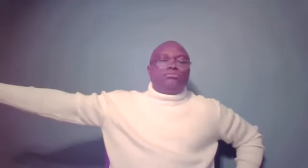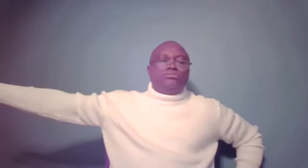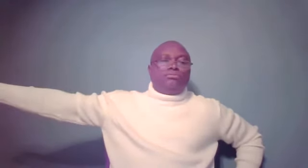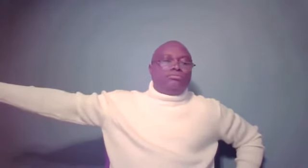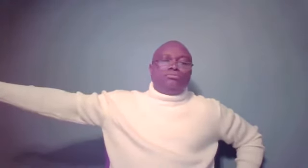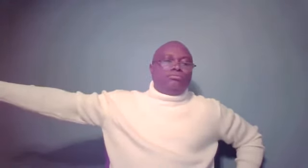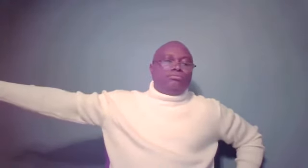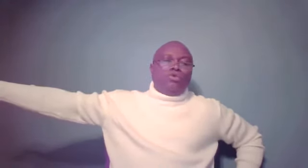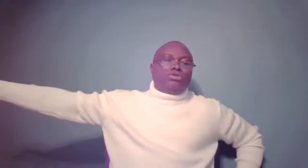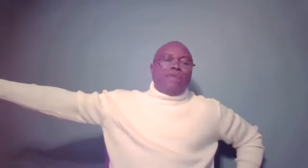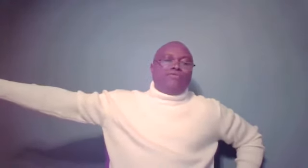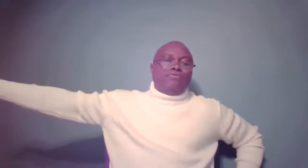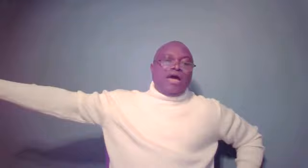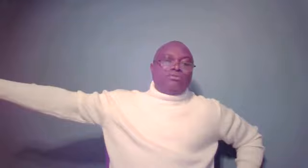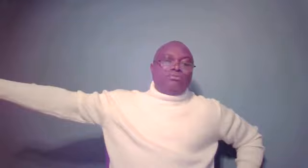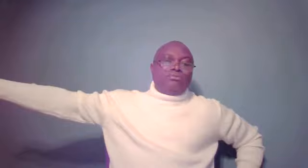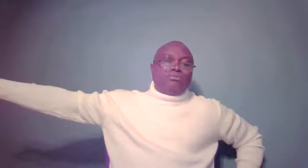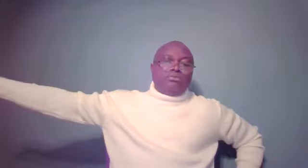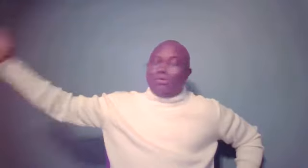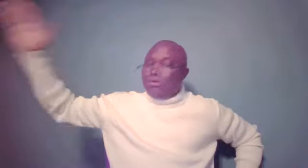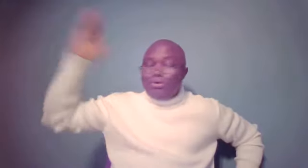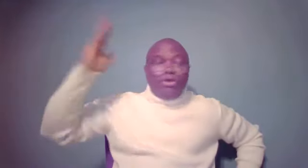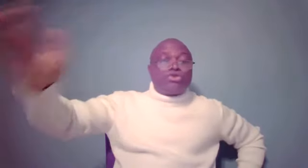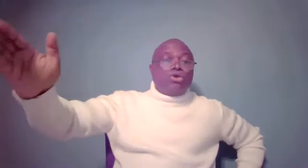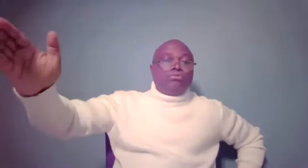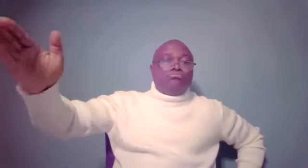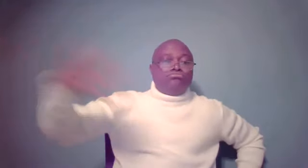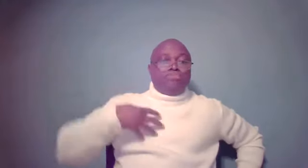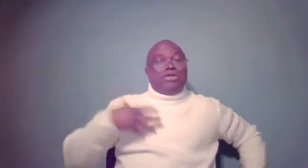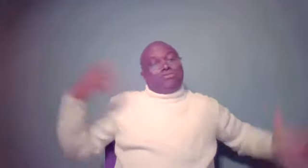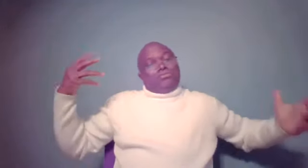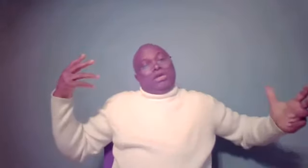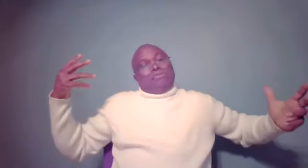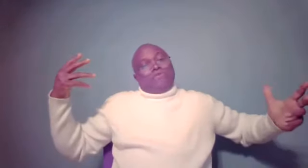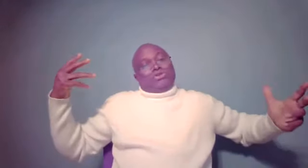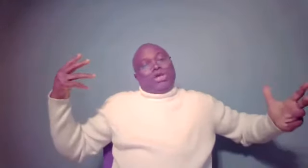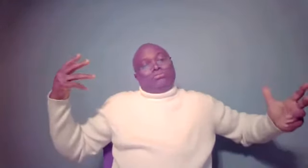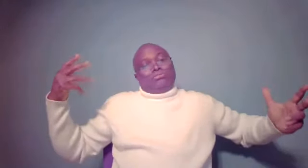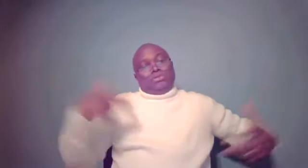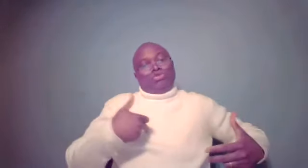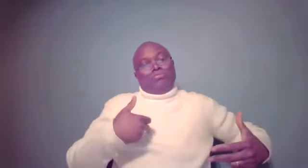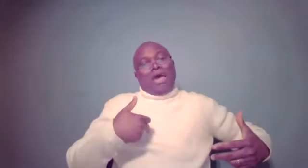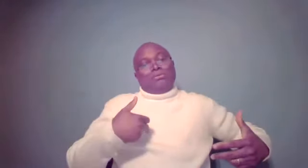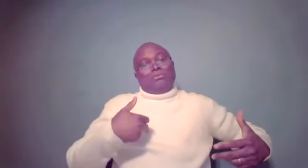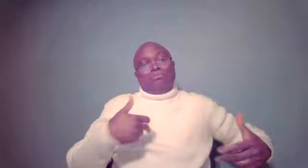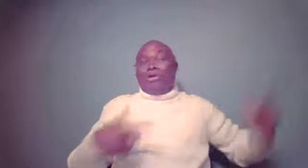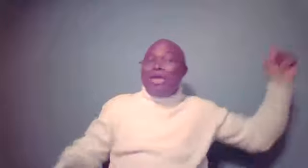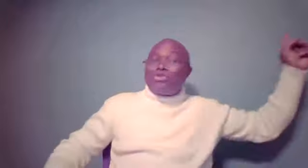Isaac wasn't mindful of that. Esau believed, hey, I'm the first son. It should be mine. But he had